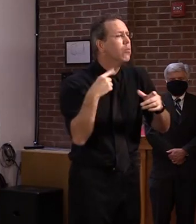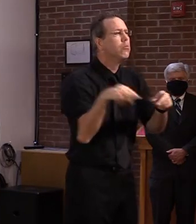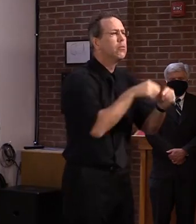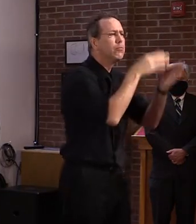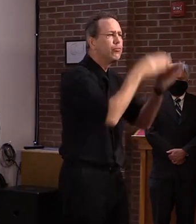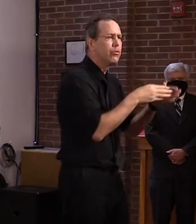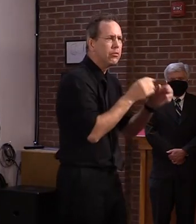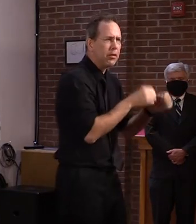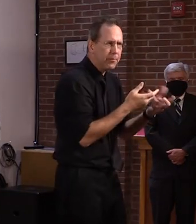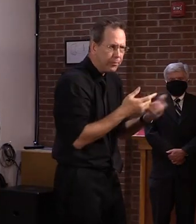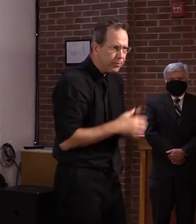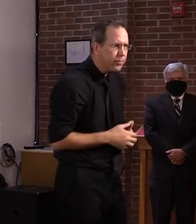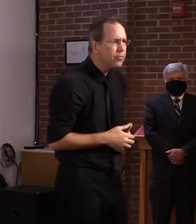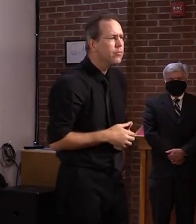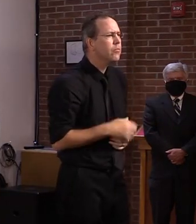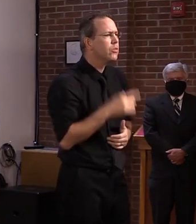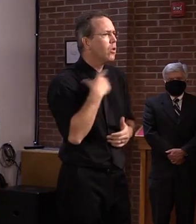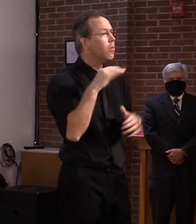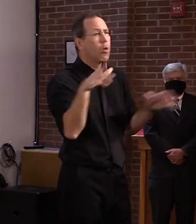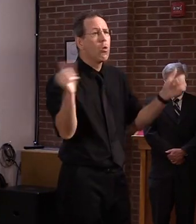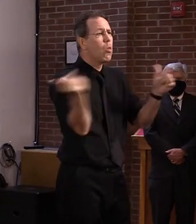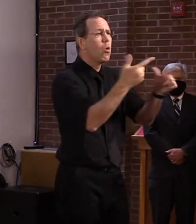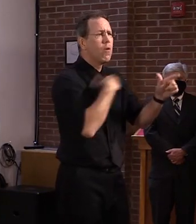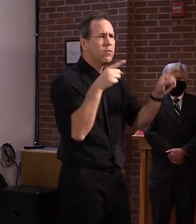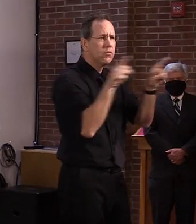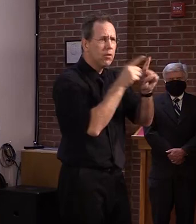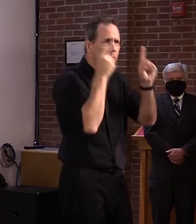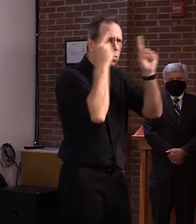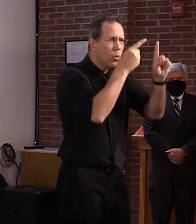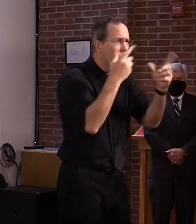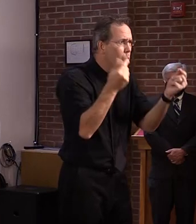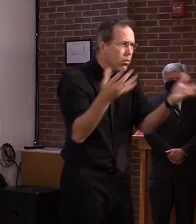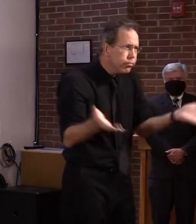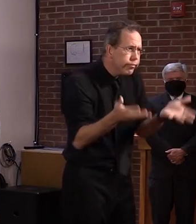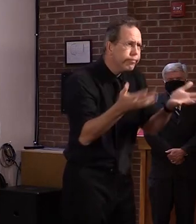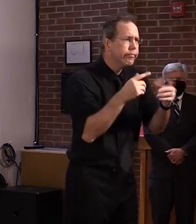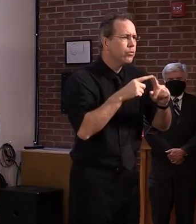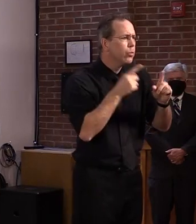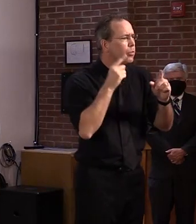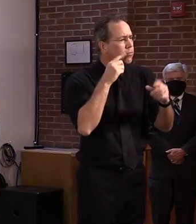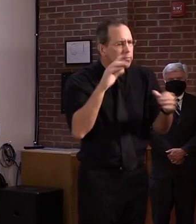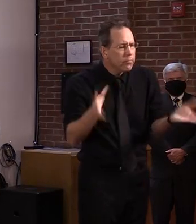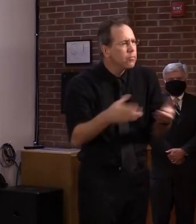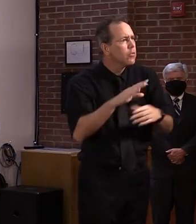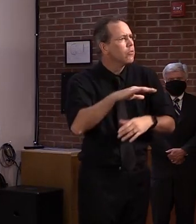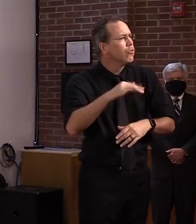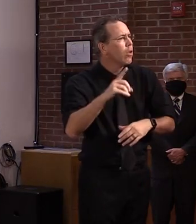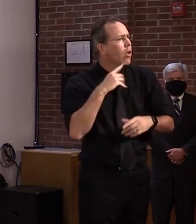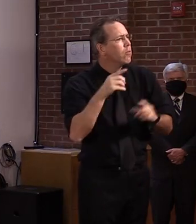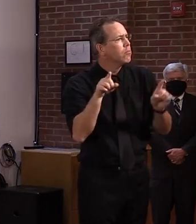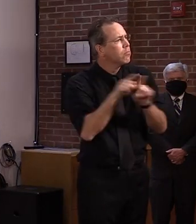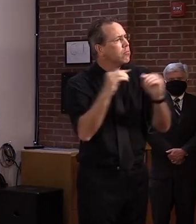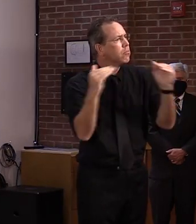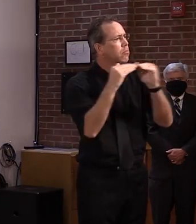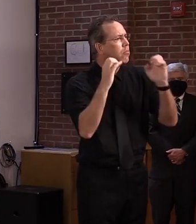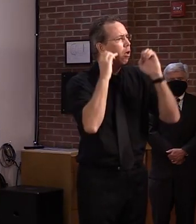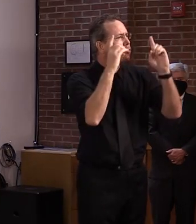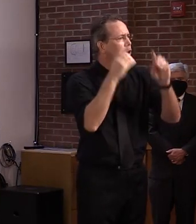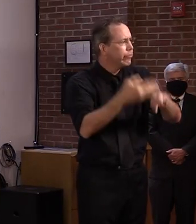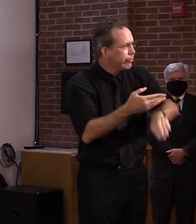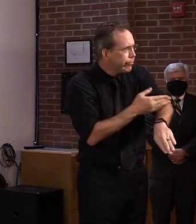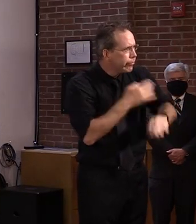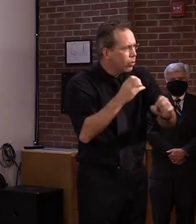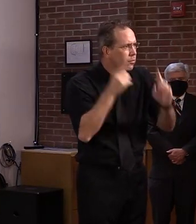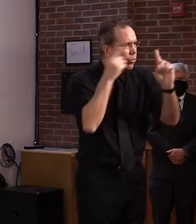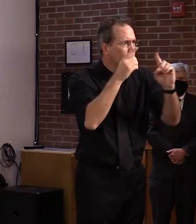kids safely get the same high-quality education they would have had before the pandemic. Last week, the Agency of